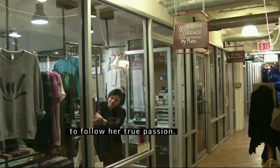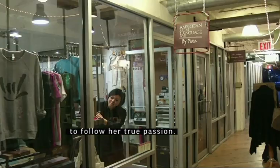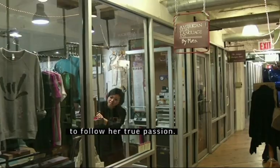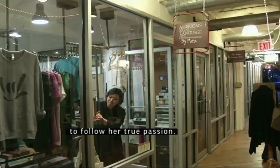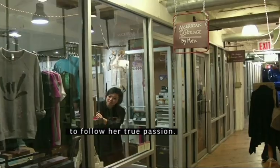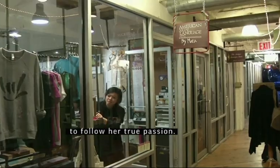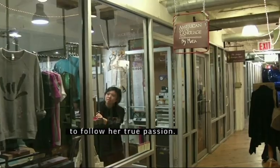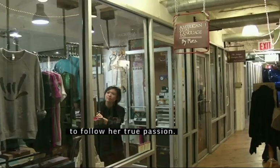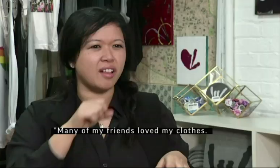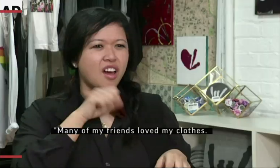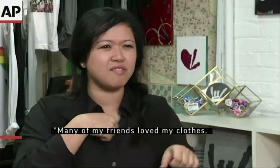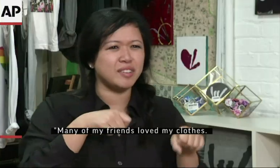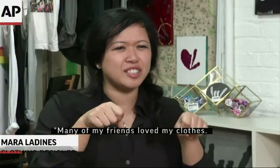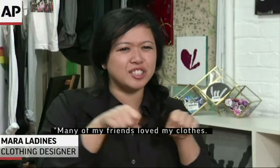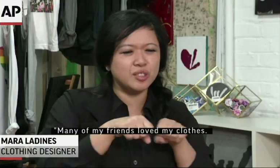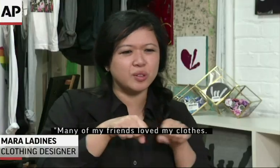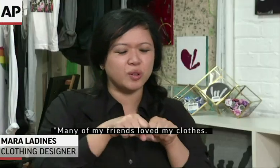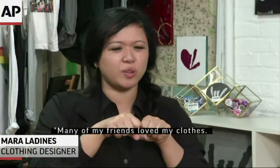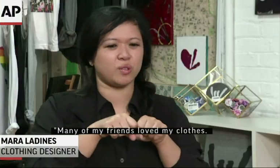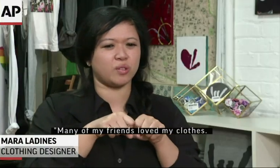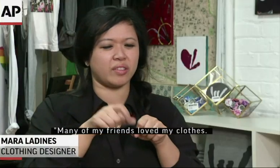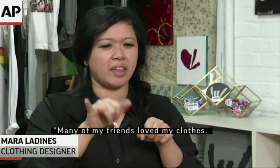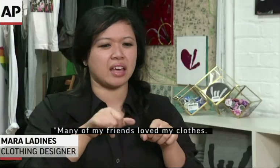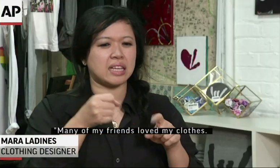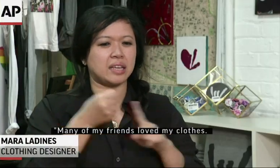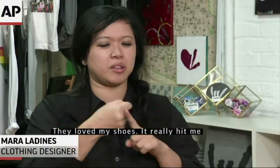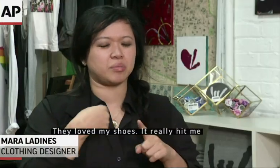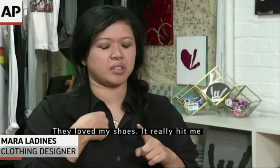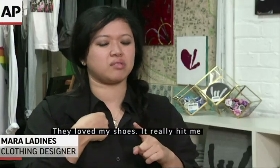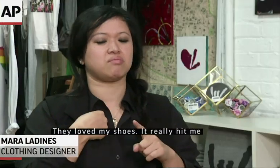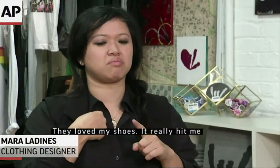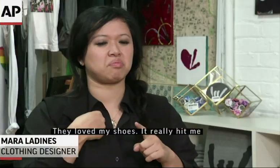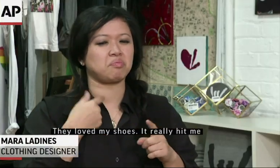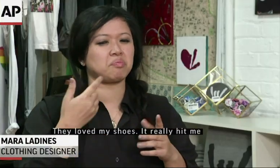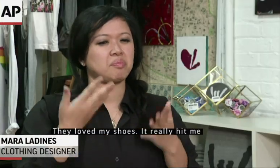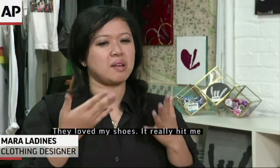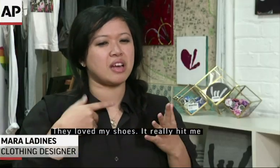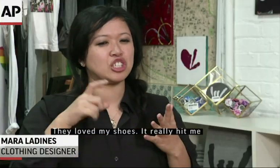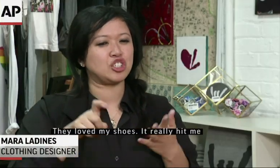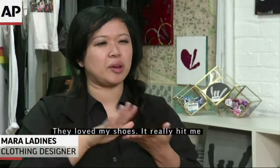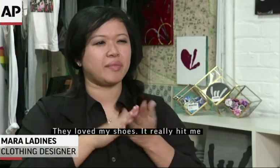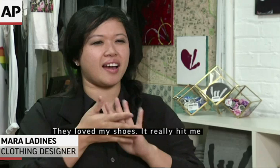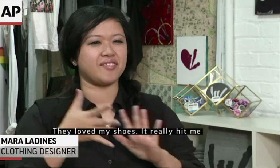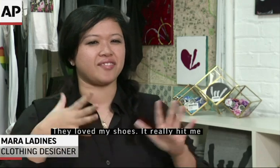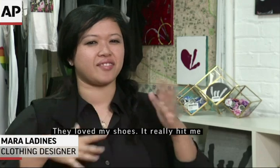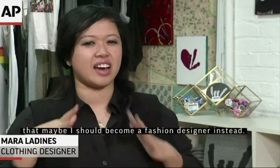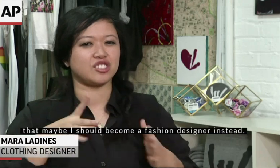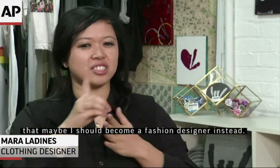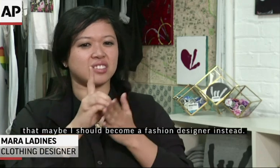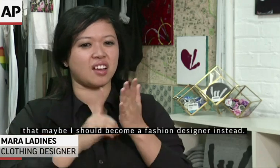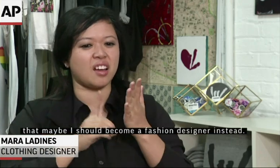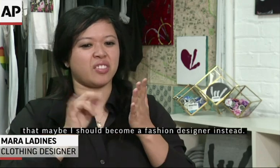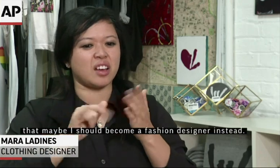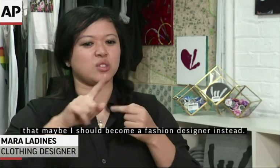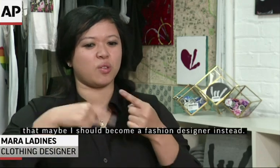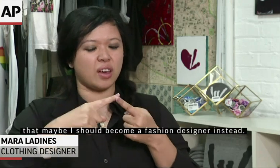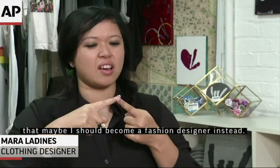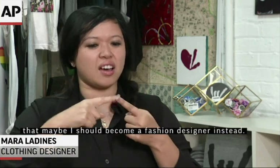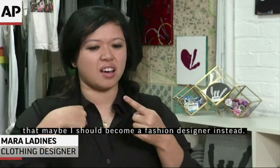true passion. Many of my friends love my clothes, they love my shoes, and it really hit me that maybe I should become a fashion designer